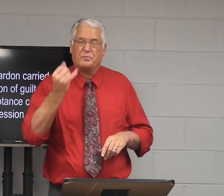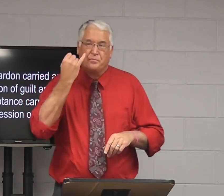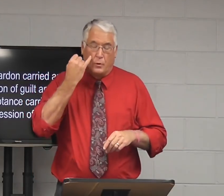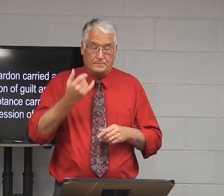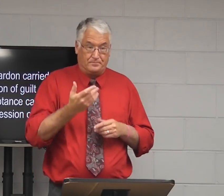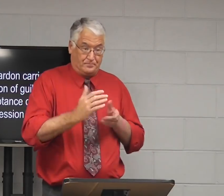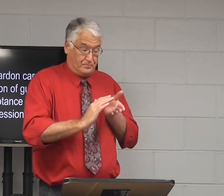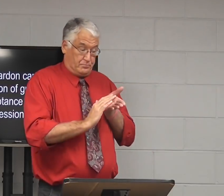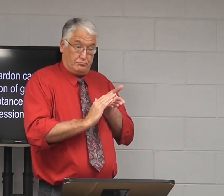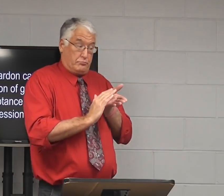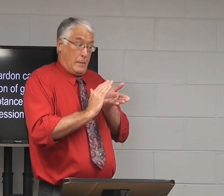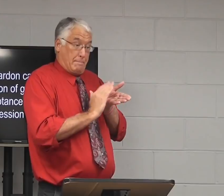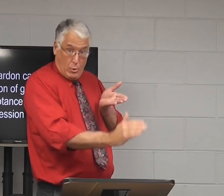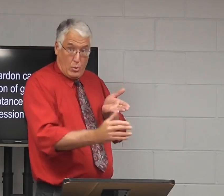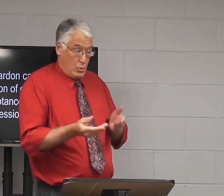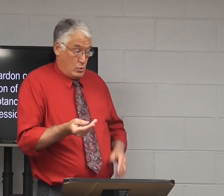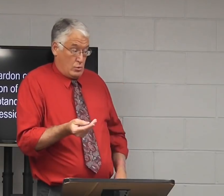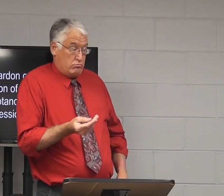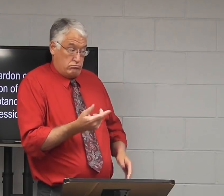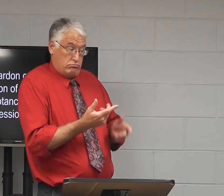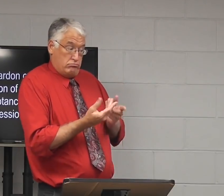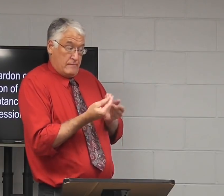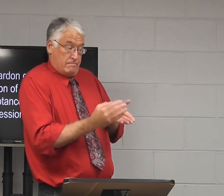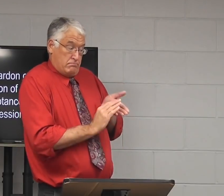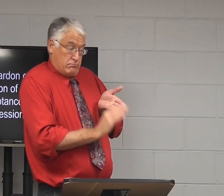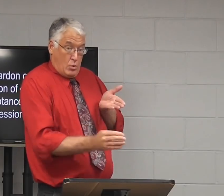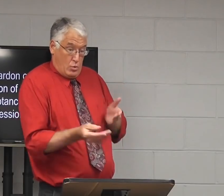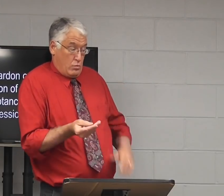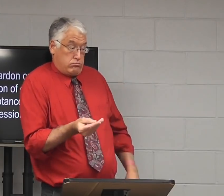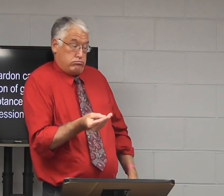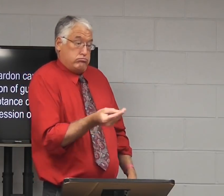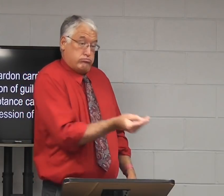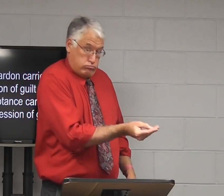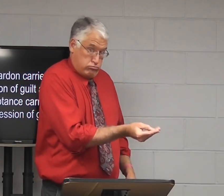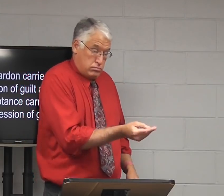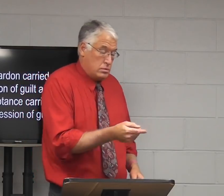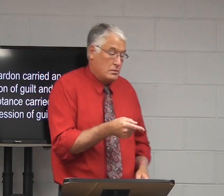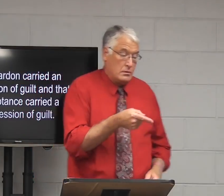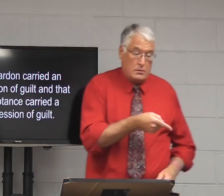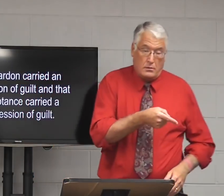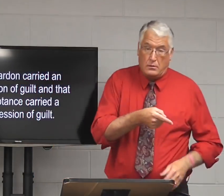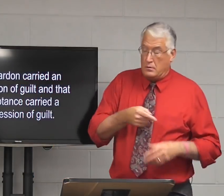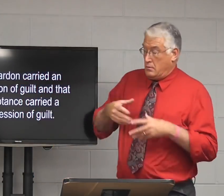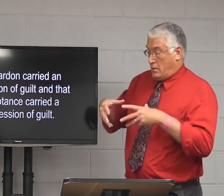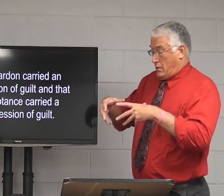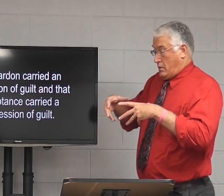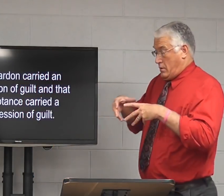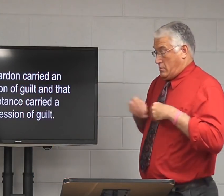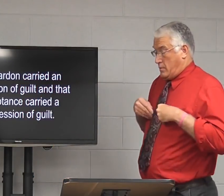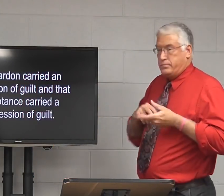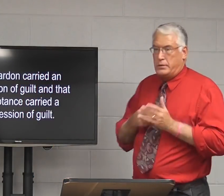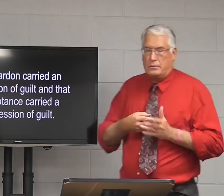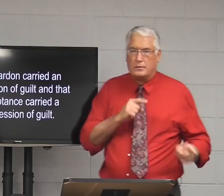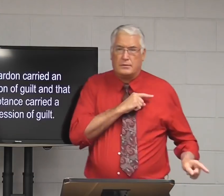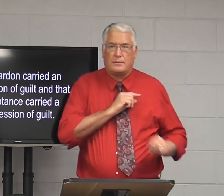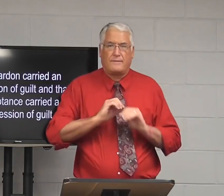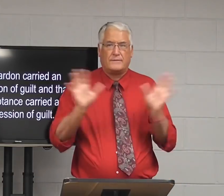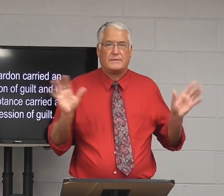That it symbolized that he was guilty, that Nixon was guilty, and he accepted the pardon,